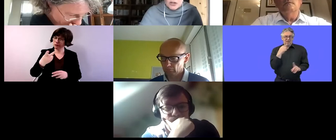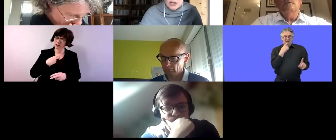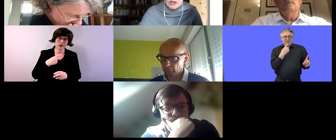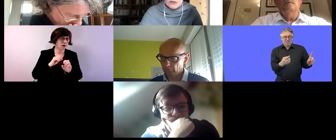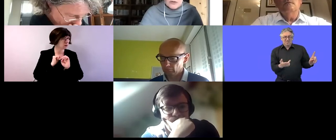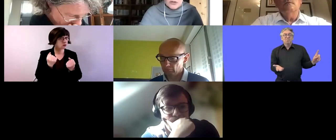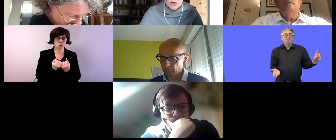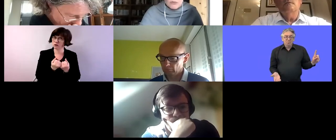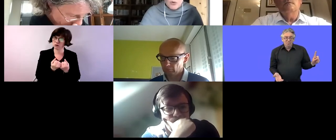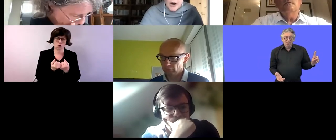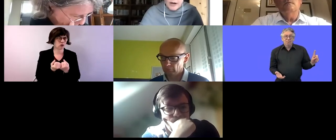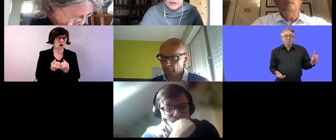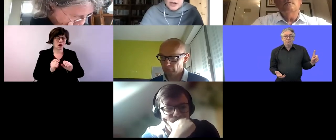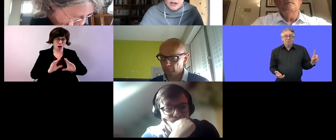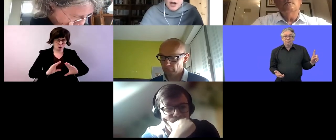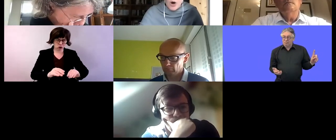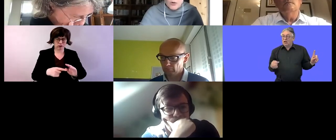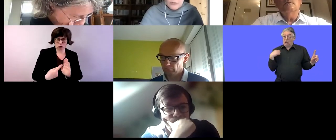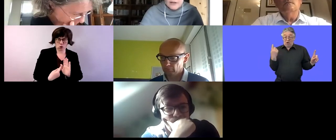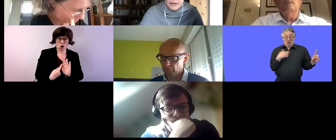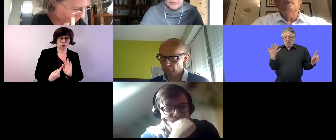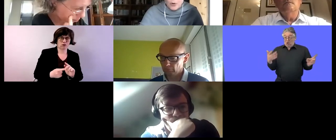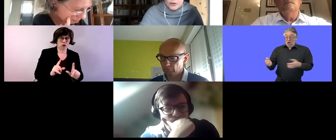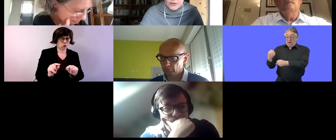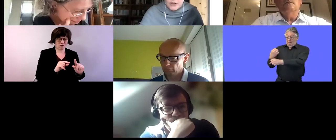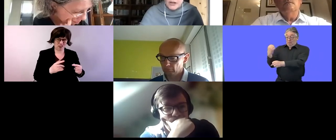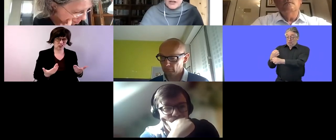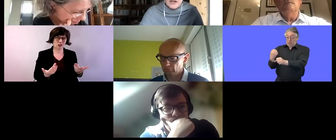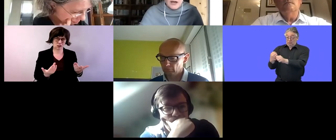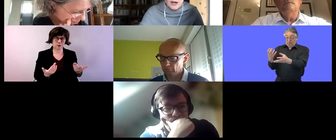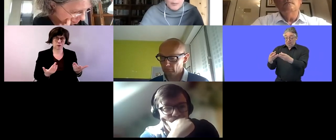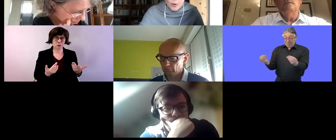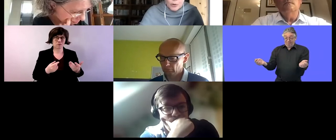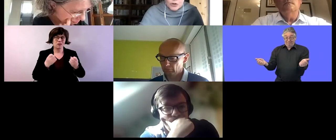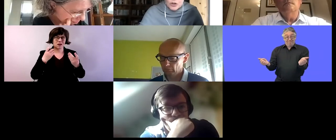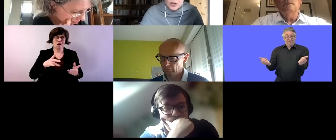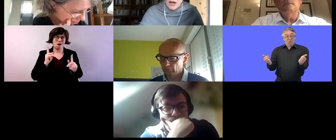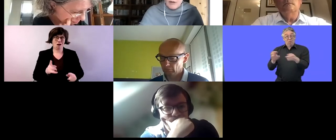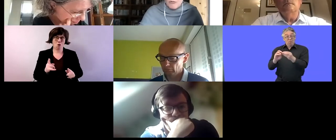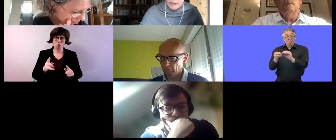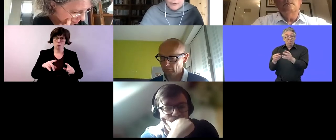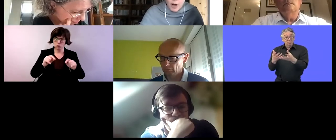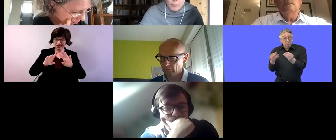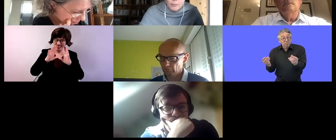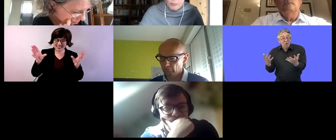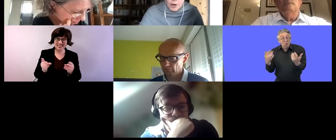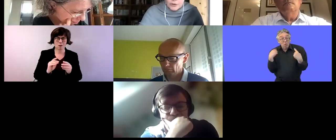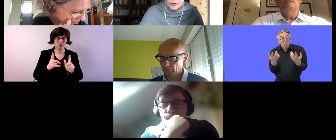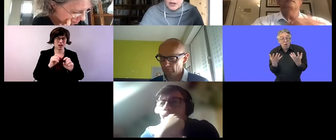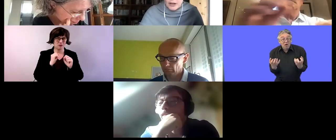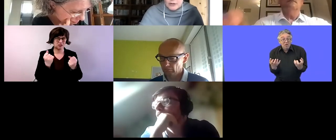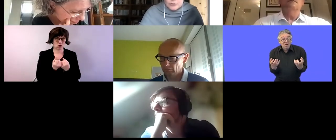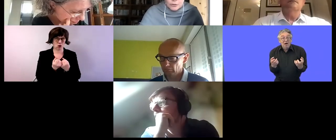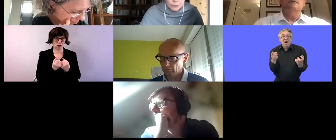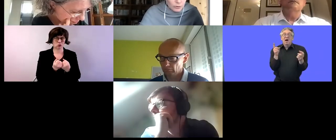includes or requires a whole of life course uh approach uh approach right from birth